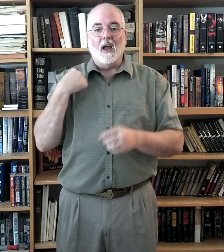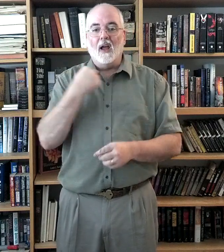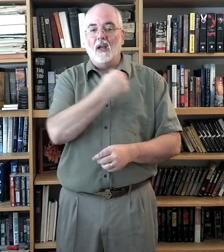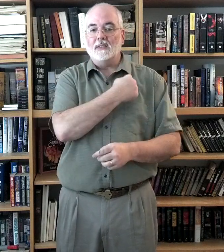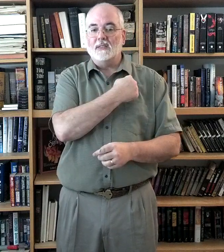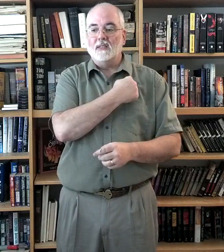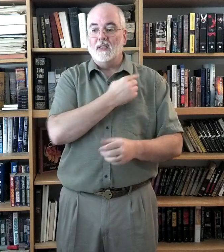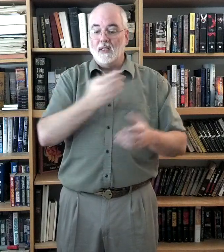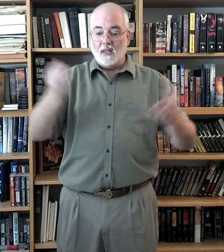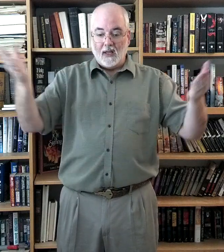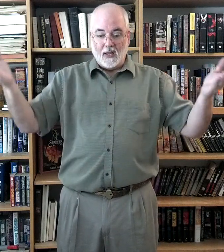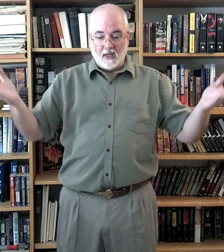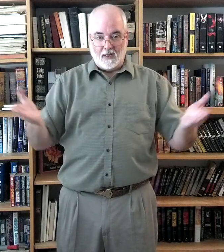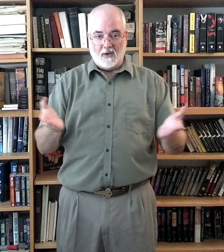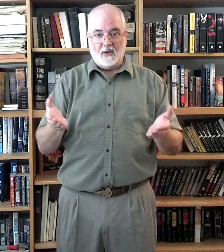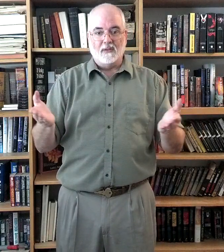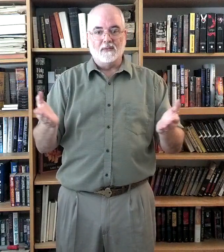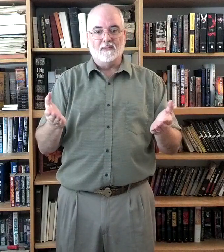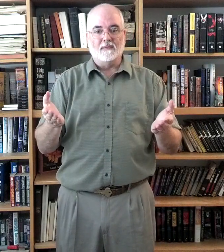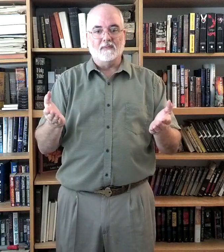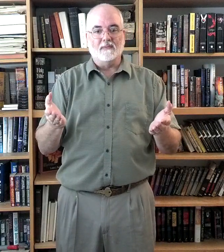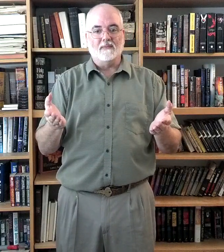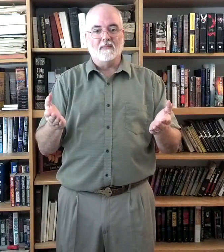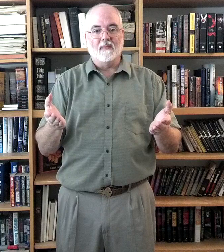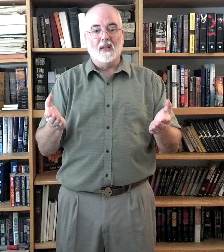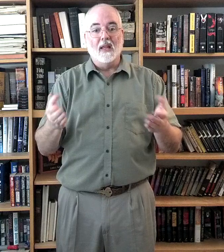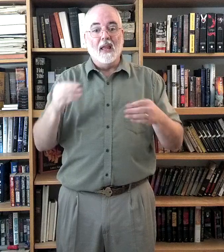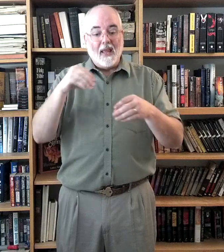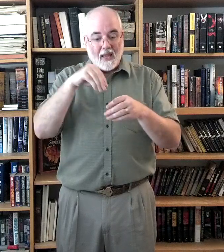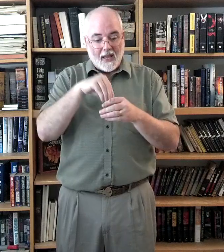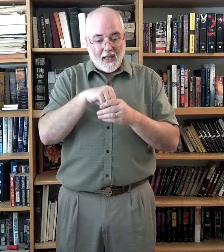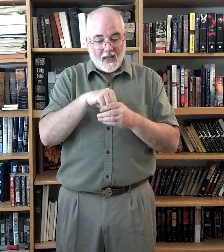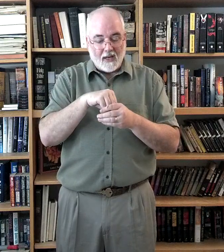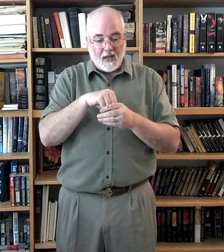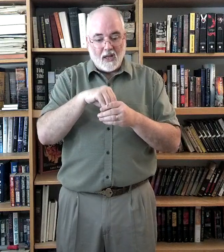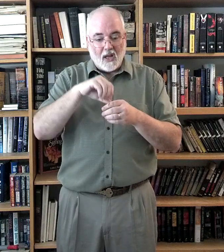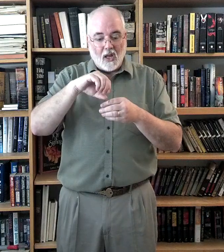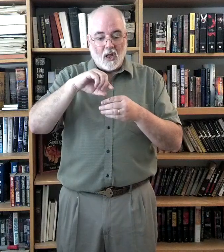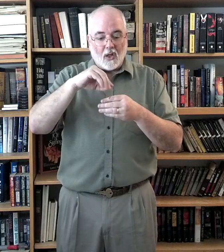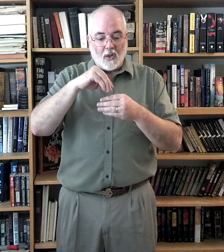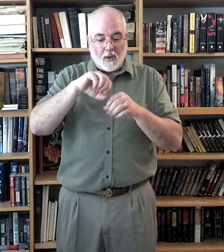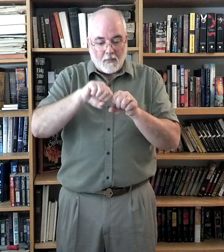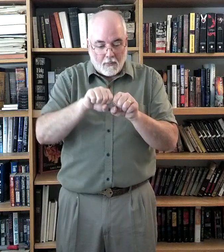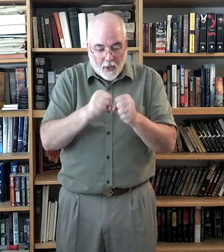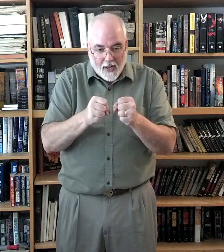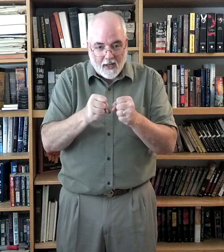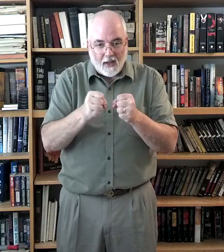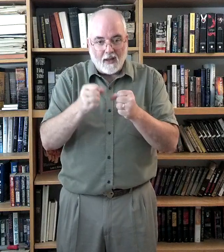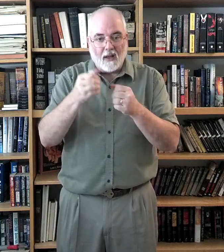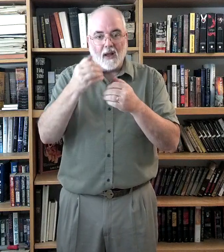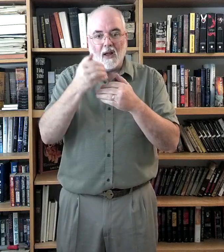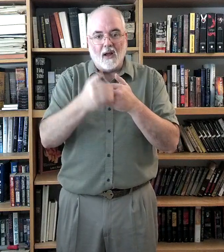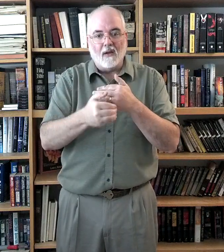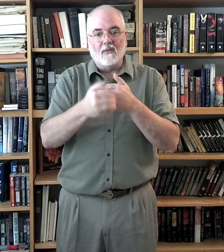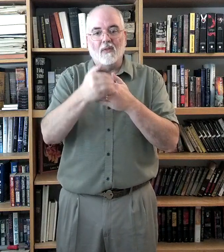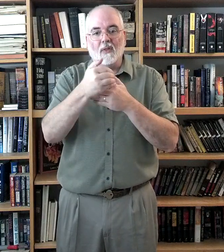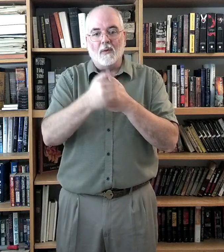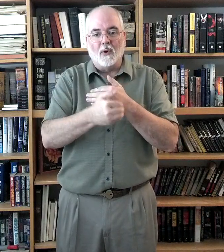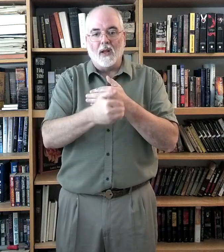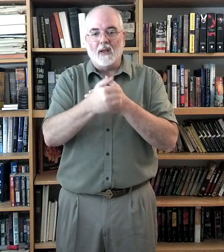Us here in the breaking of the bread.